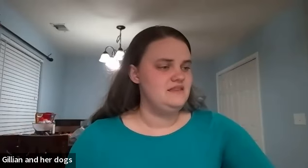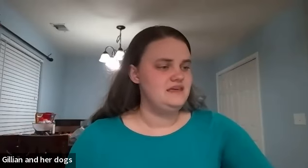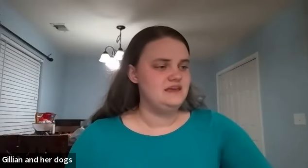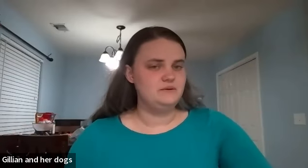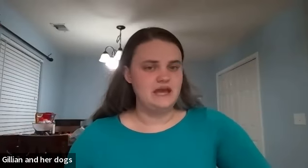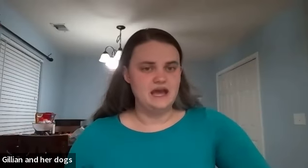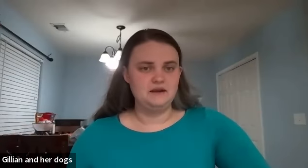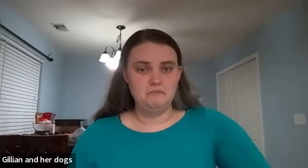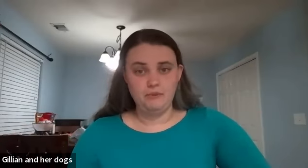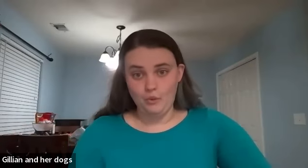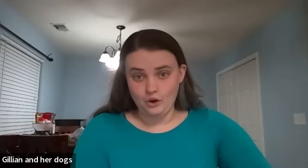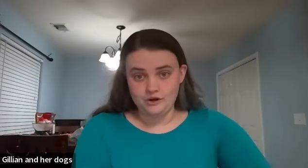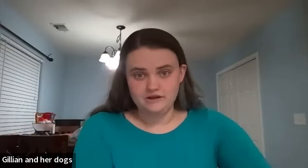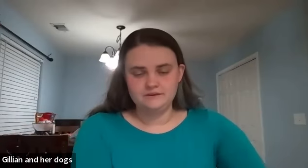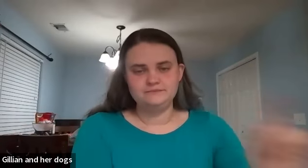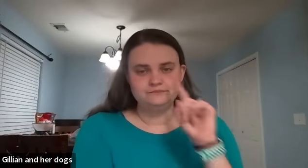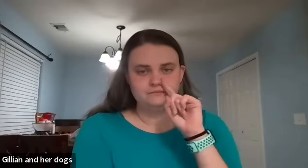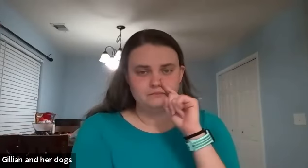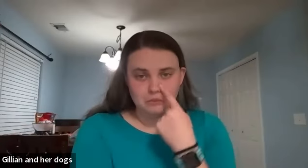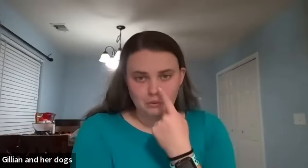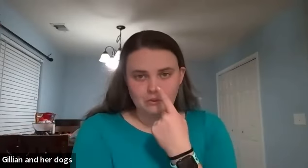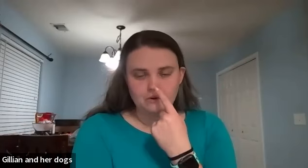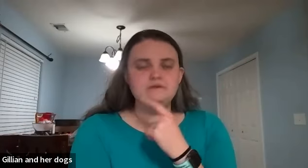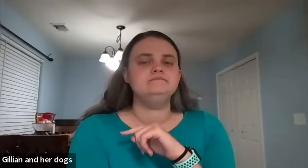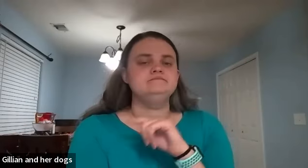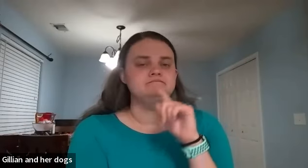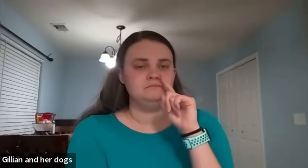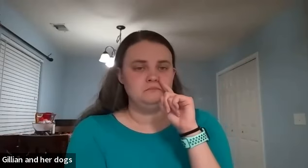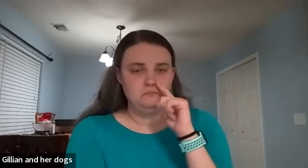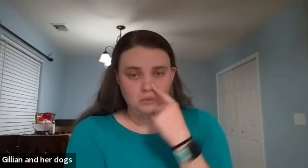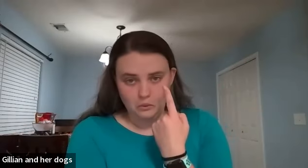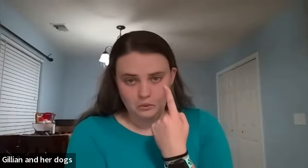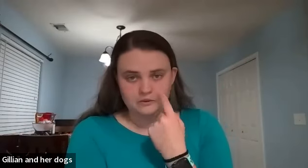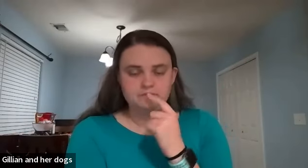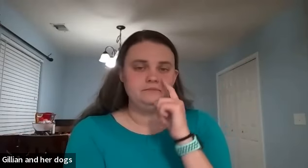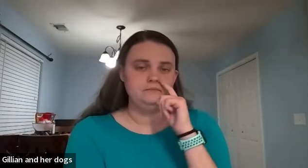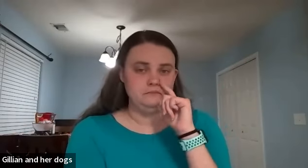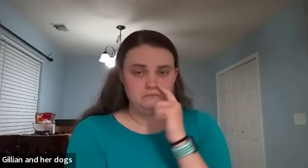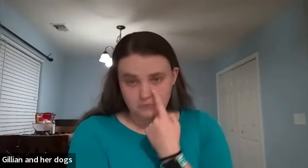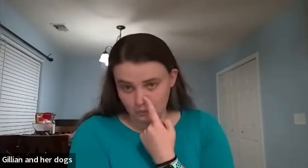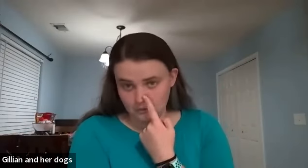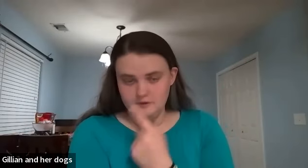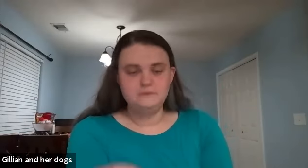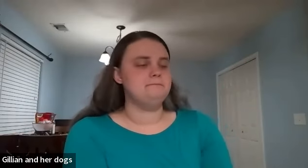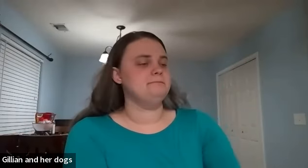then we had bored bored bored bored bored